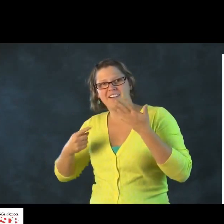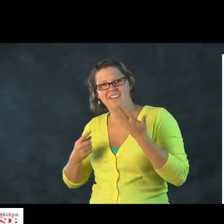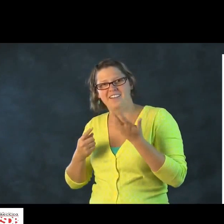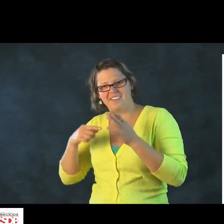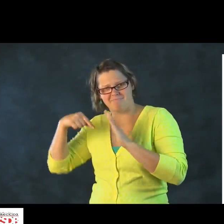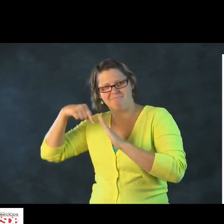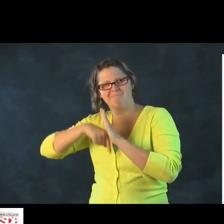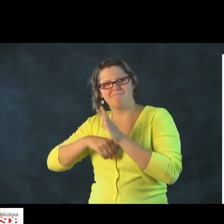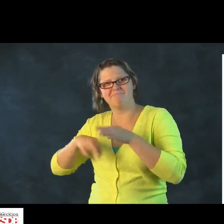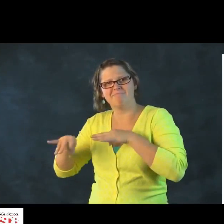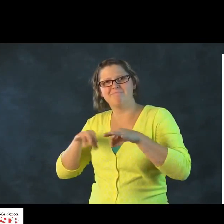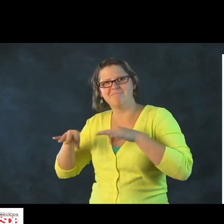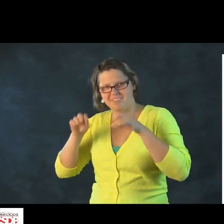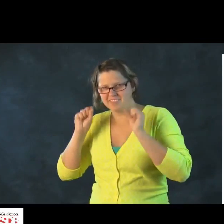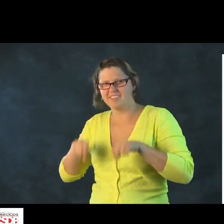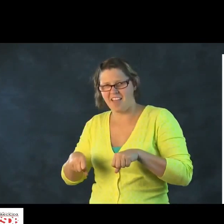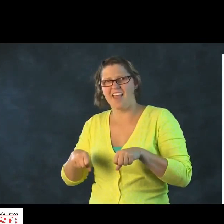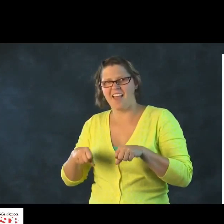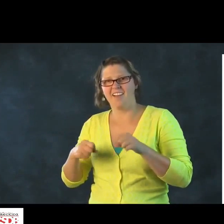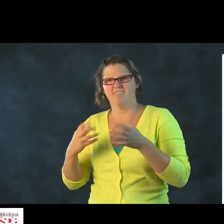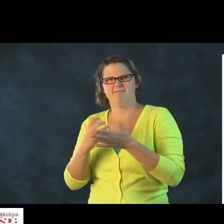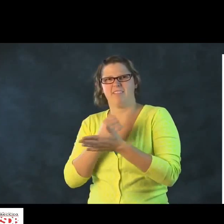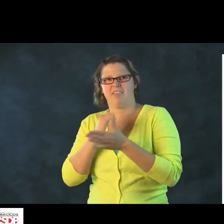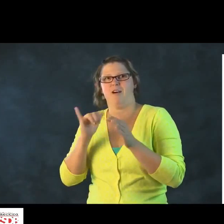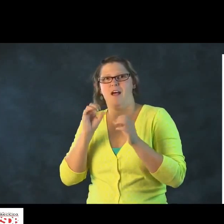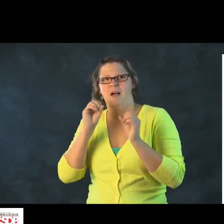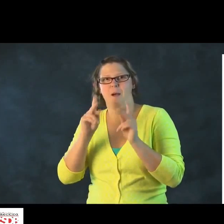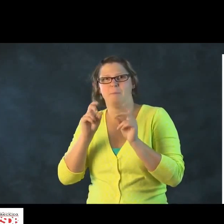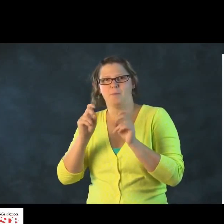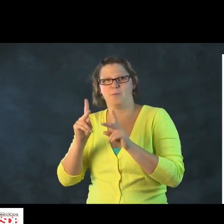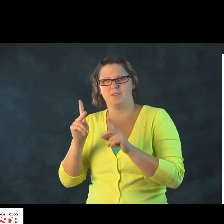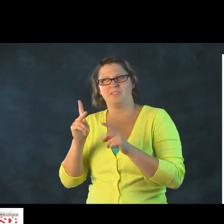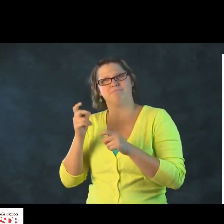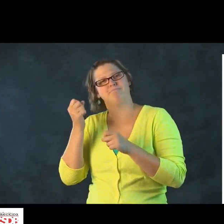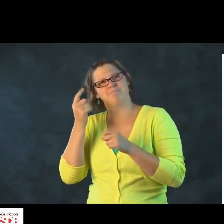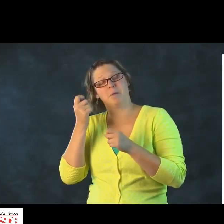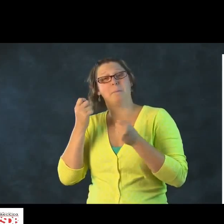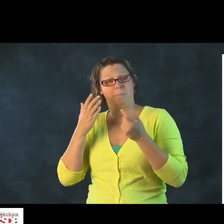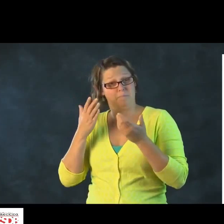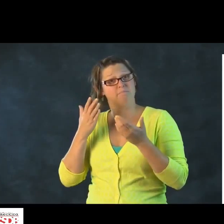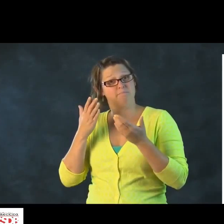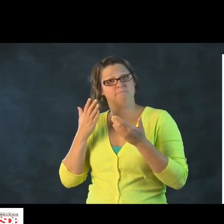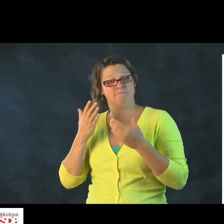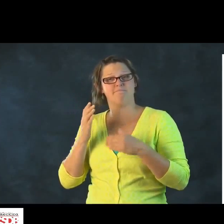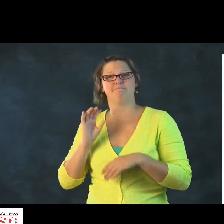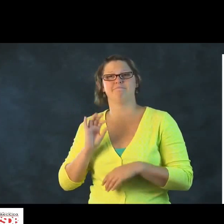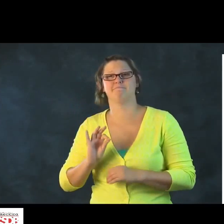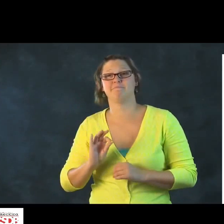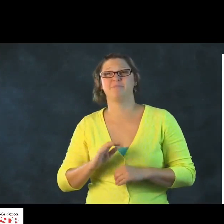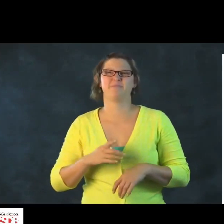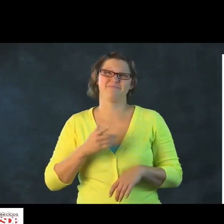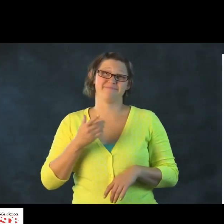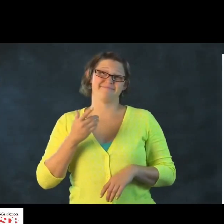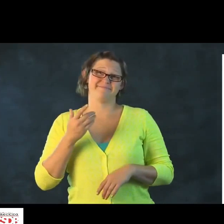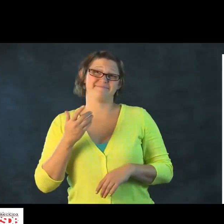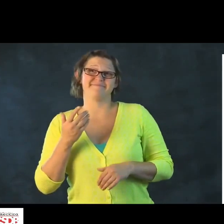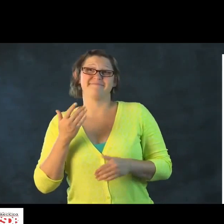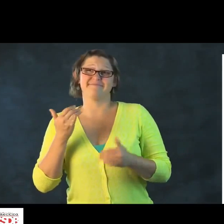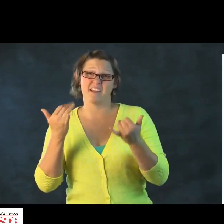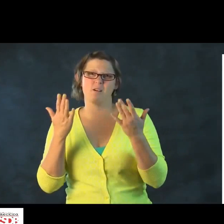But also, you can go in more depth with your explanation. Use that opportunity for understanding.